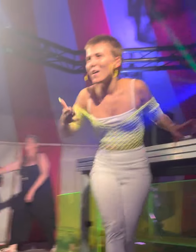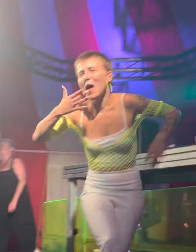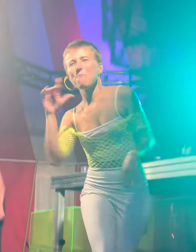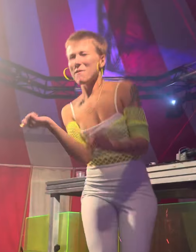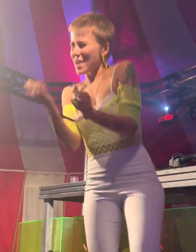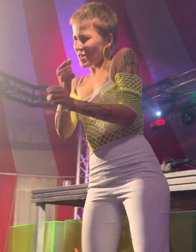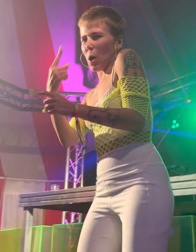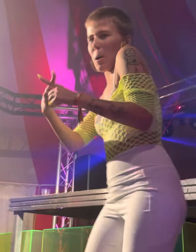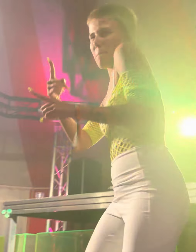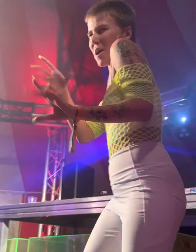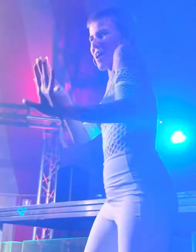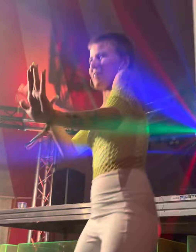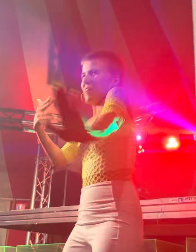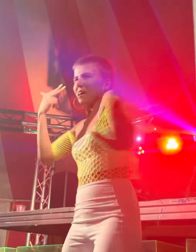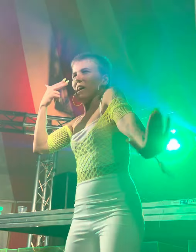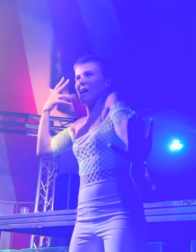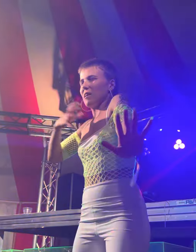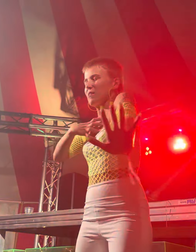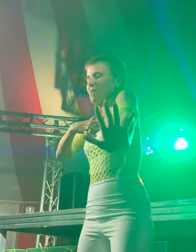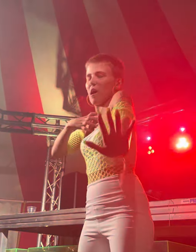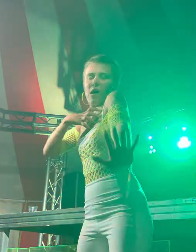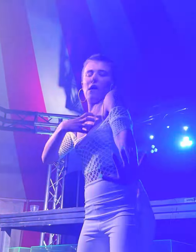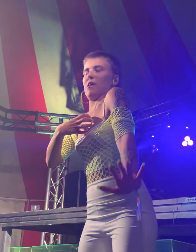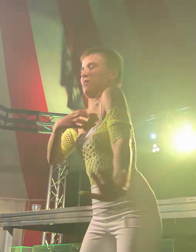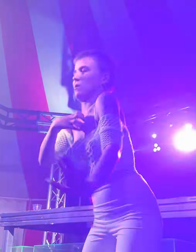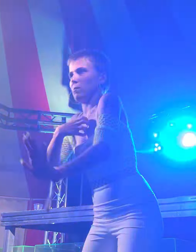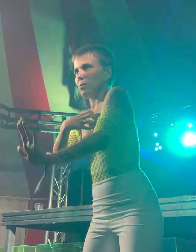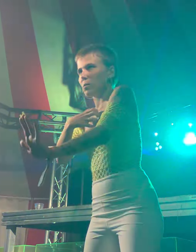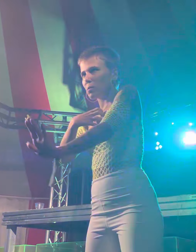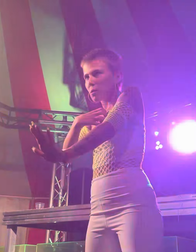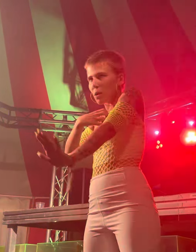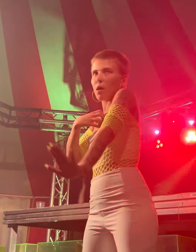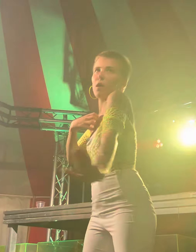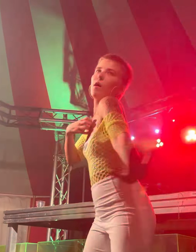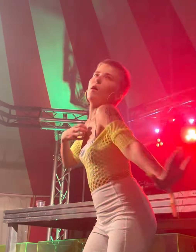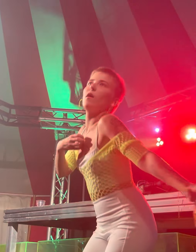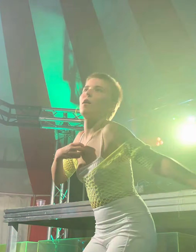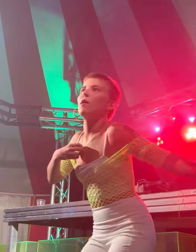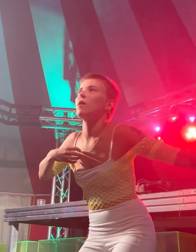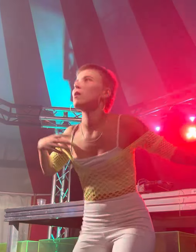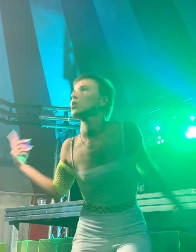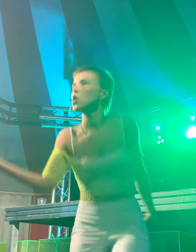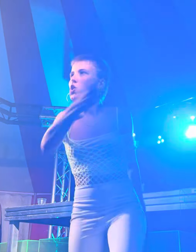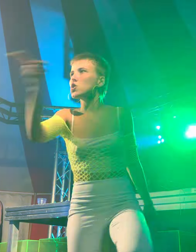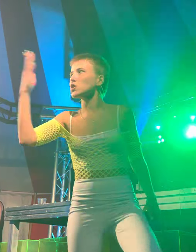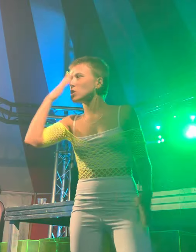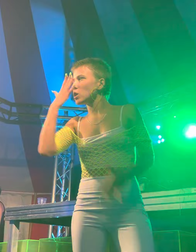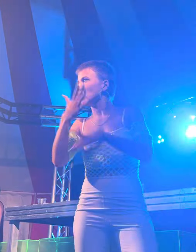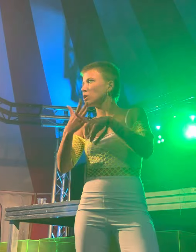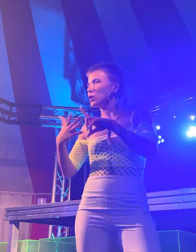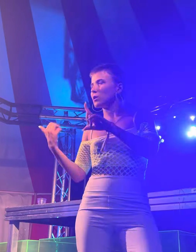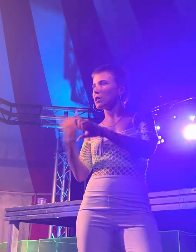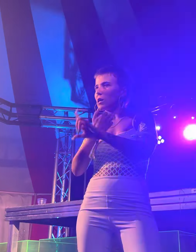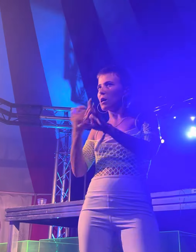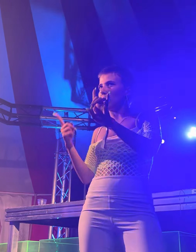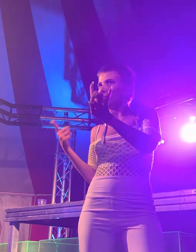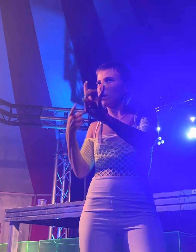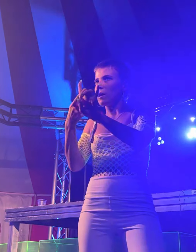Please don't make any saddened moves You don't know the half